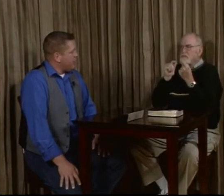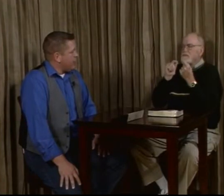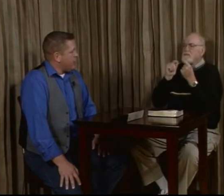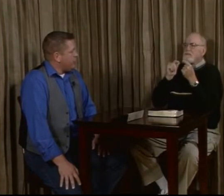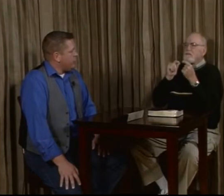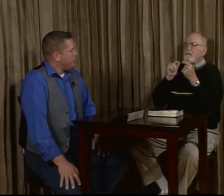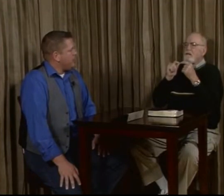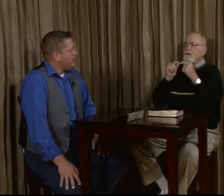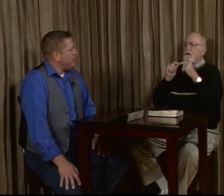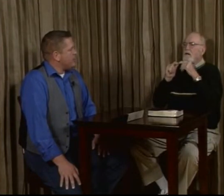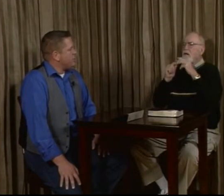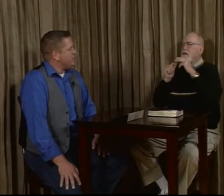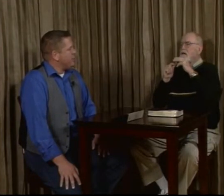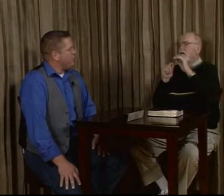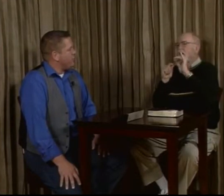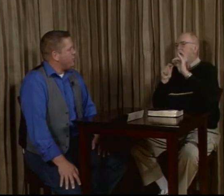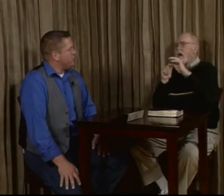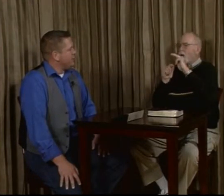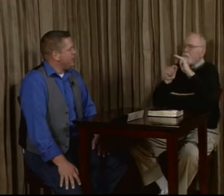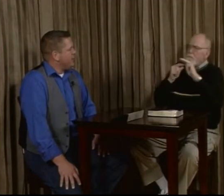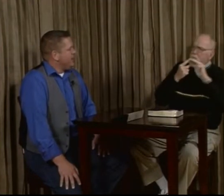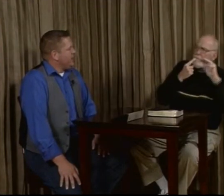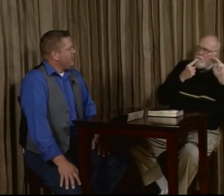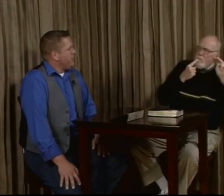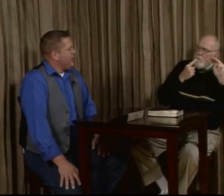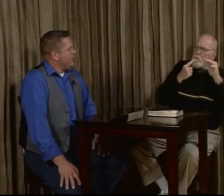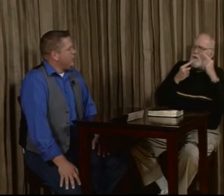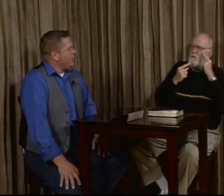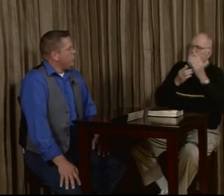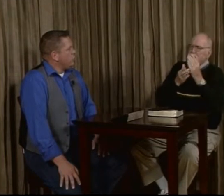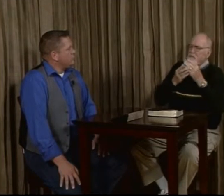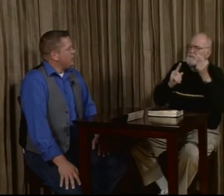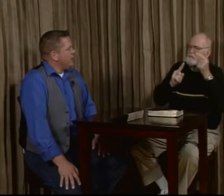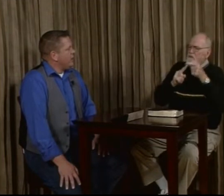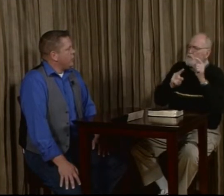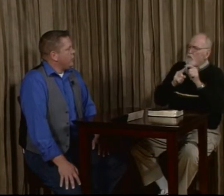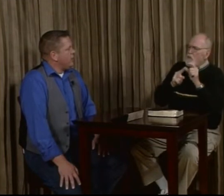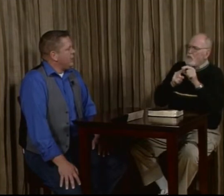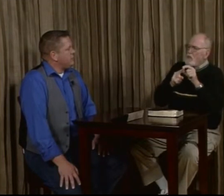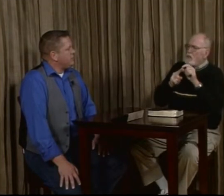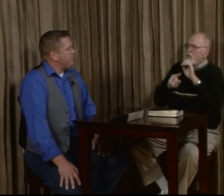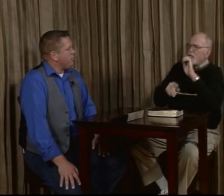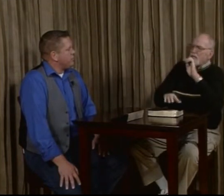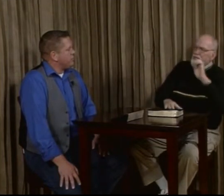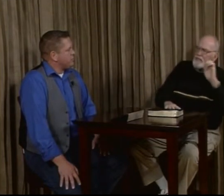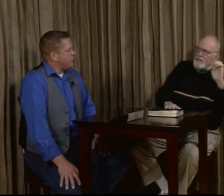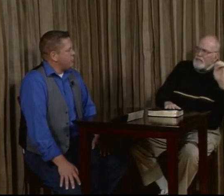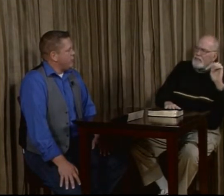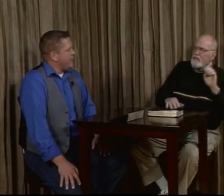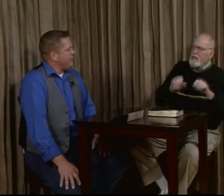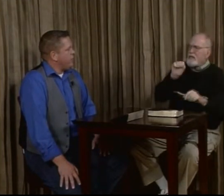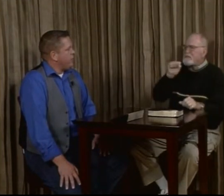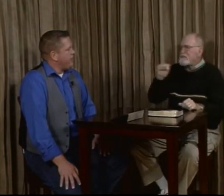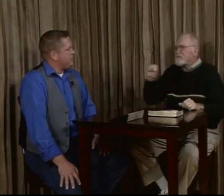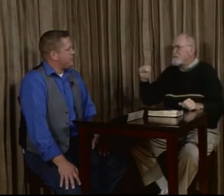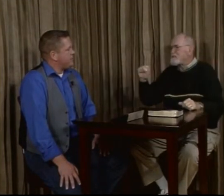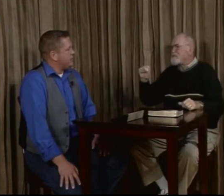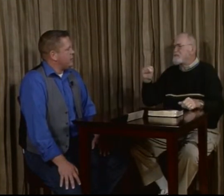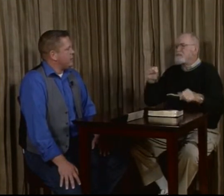an eye. You'll use maybe the twitching of your nose. You might even use your lips pursed in a certain way for emphasis on letters